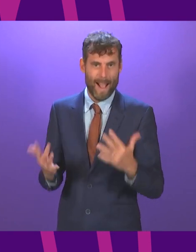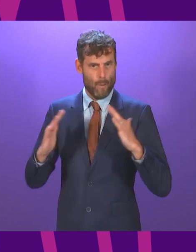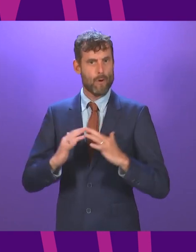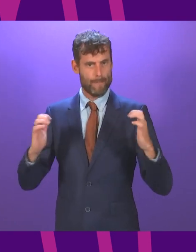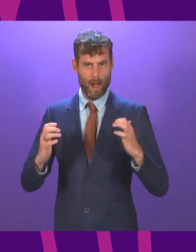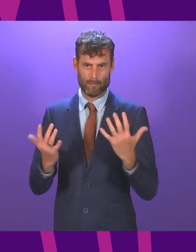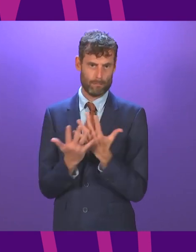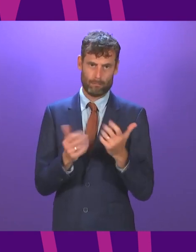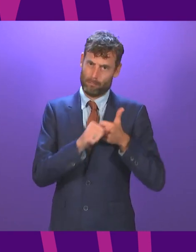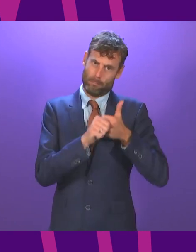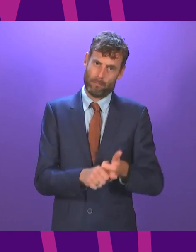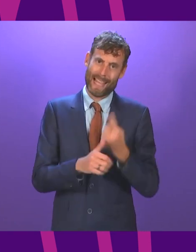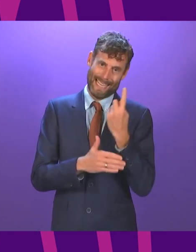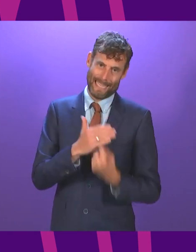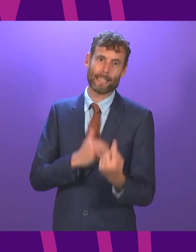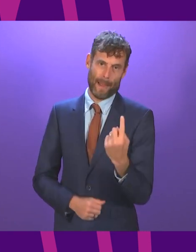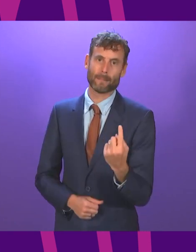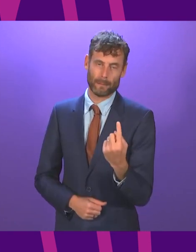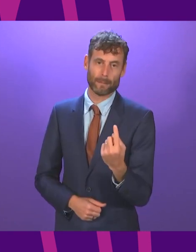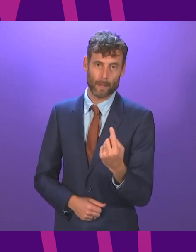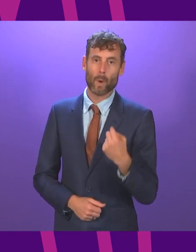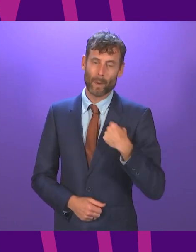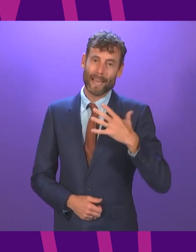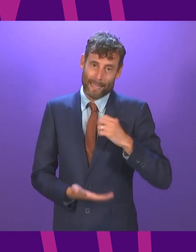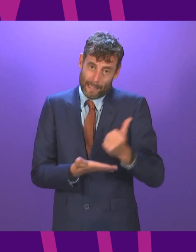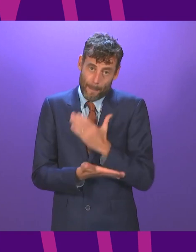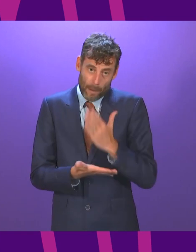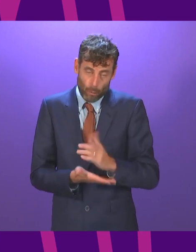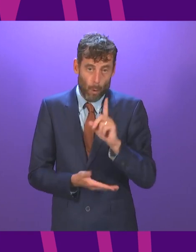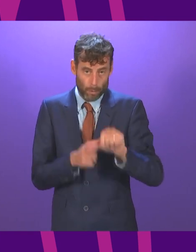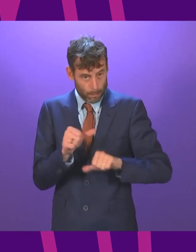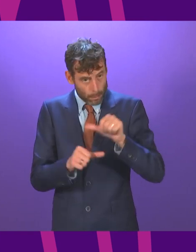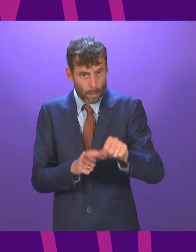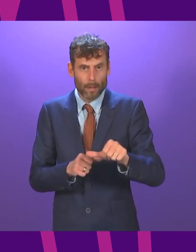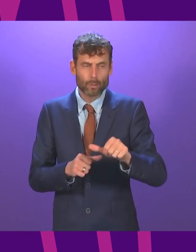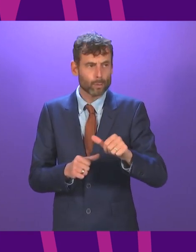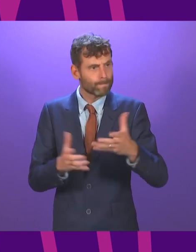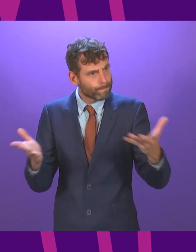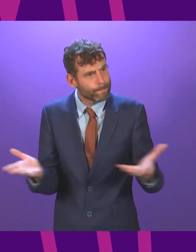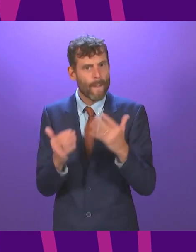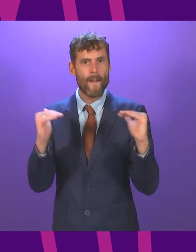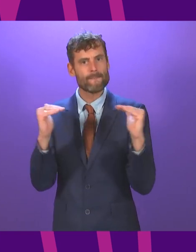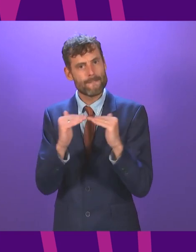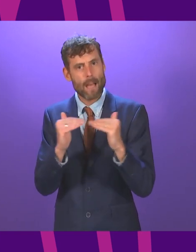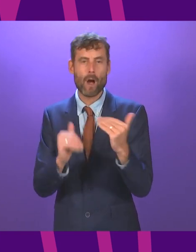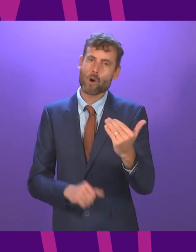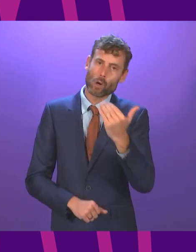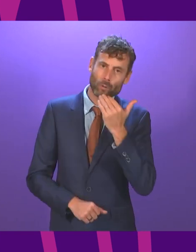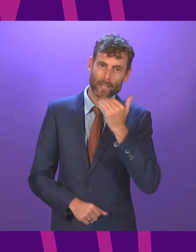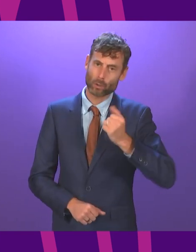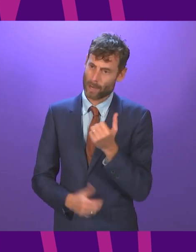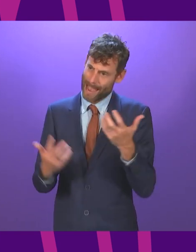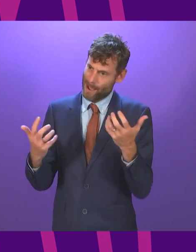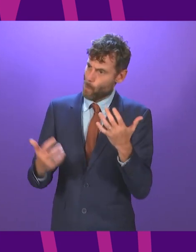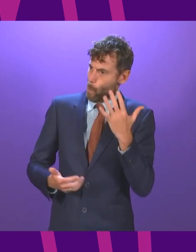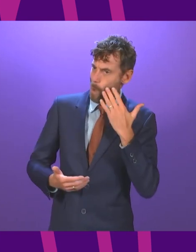rebuild from the COVID pandemic, we also build that fairer and greener Scotland that we all want? First Minister. Well, first and foremost, we